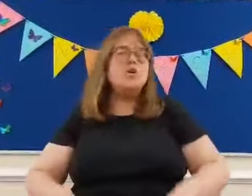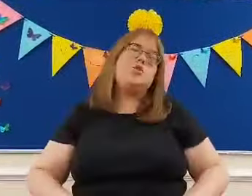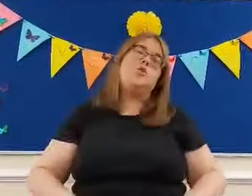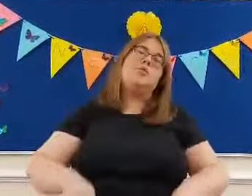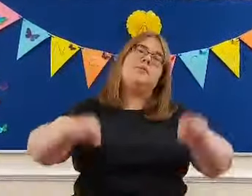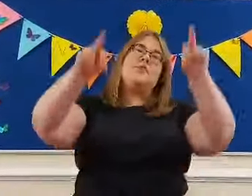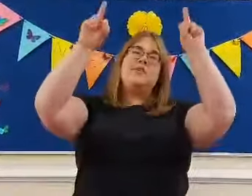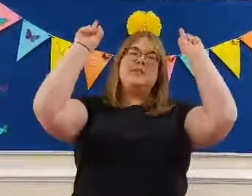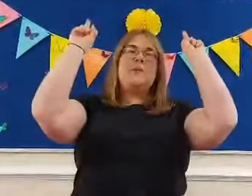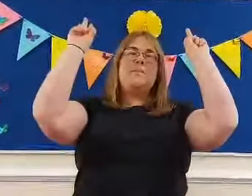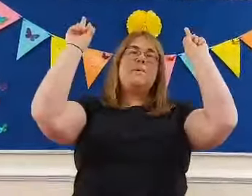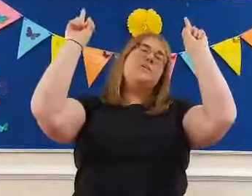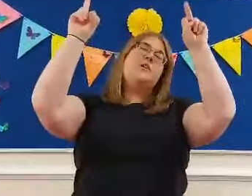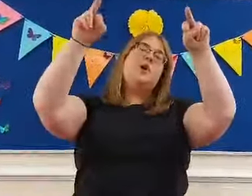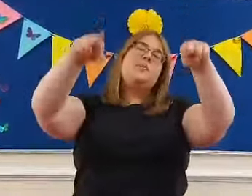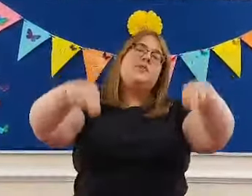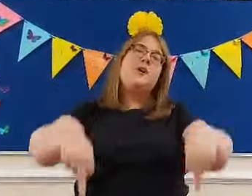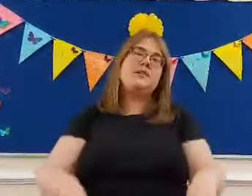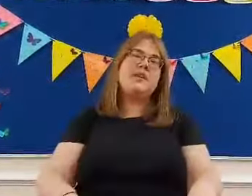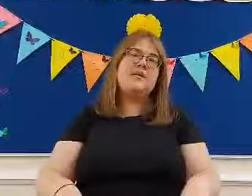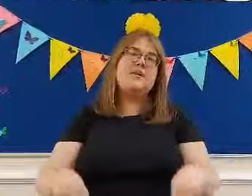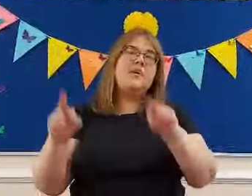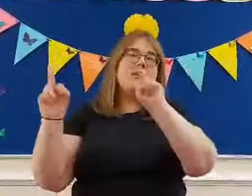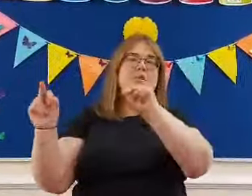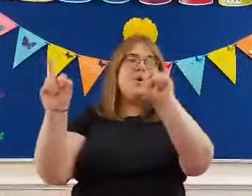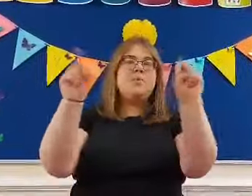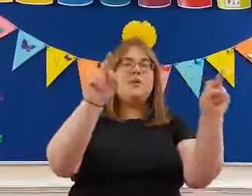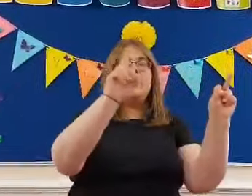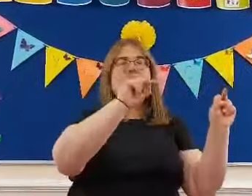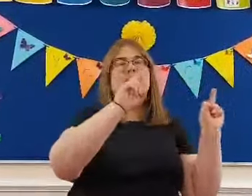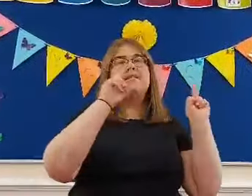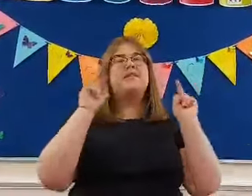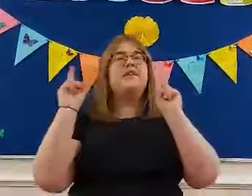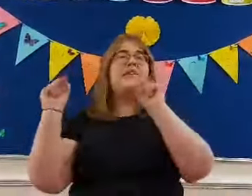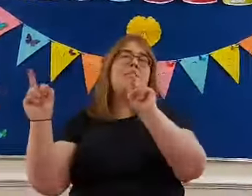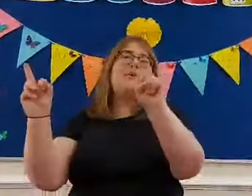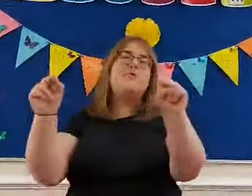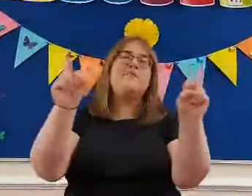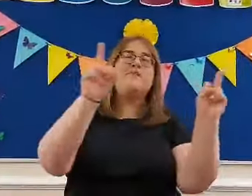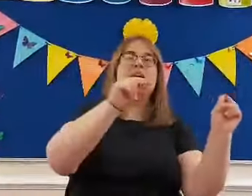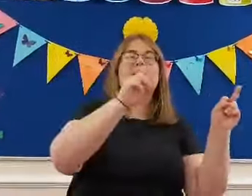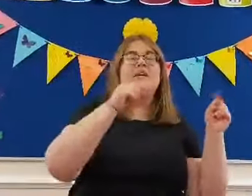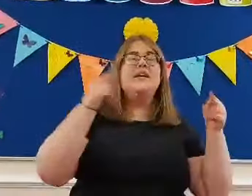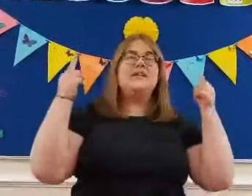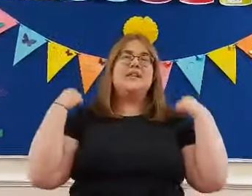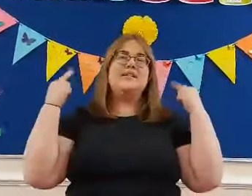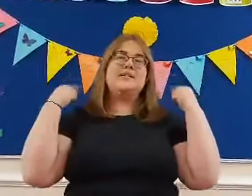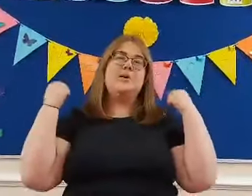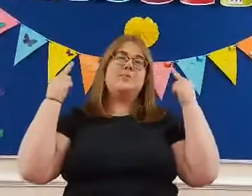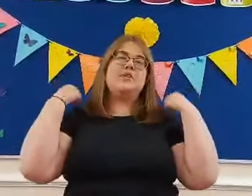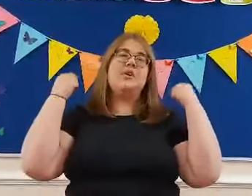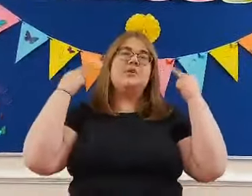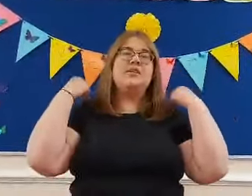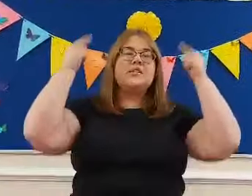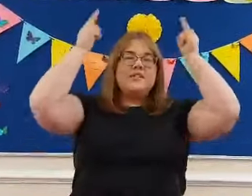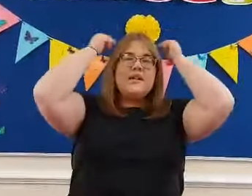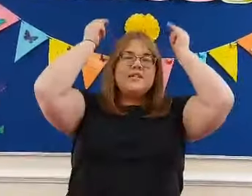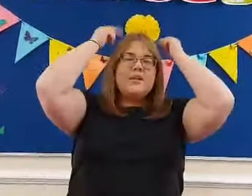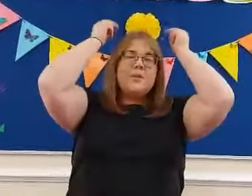Toe Peter Pointer's up, Toe Peter Pointer's down, Toe Peter Pointer's dancing all around the town He's dancing on my shoulders, he's dancing on